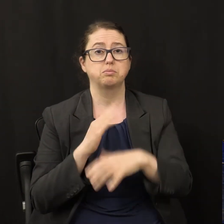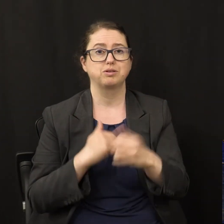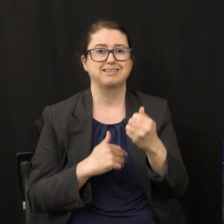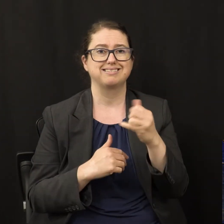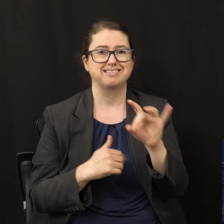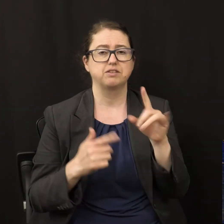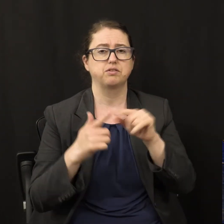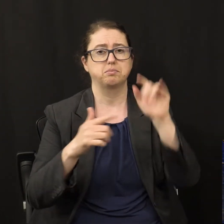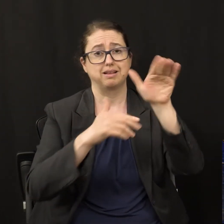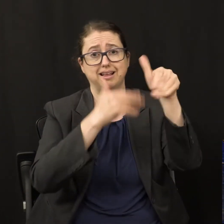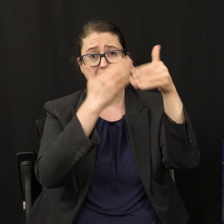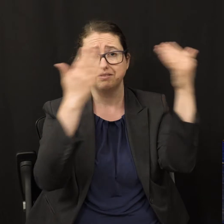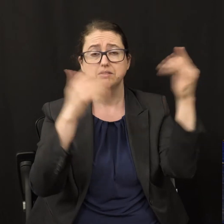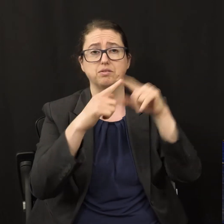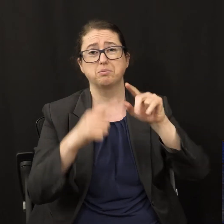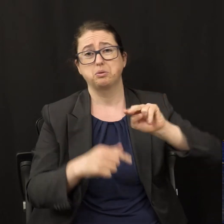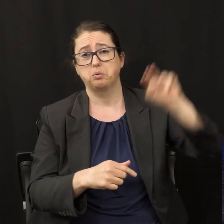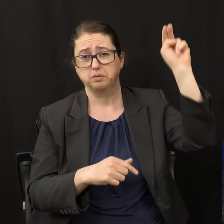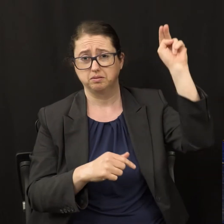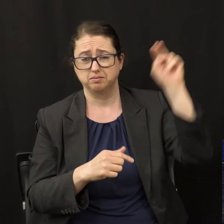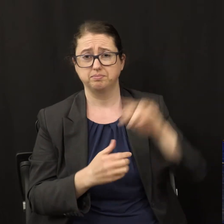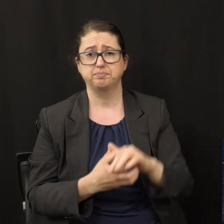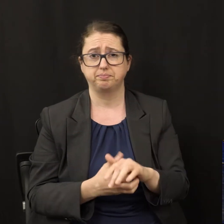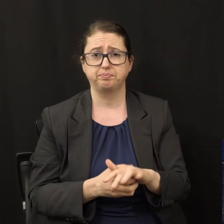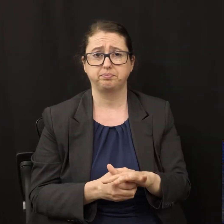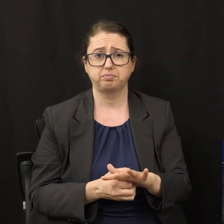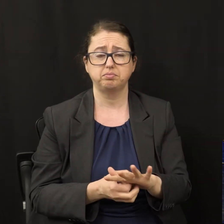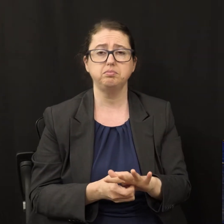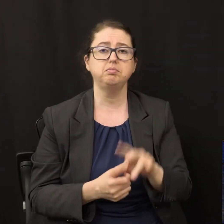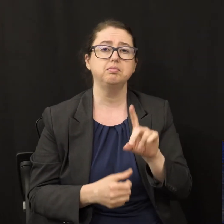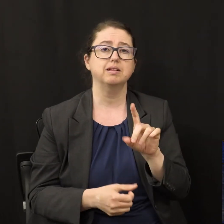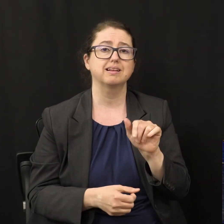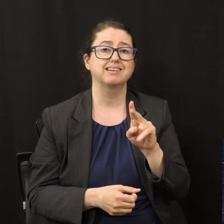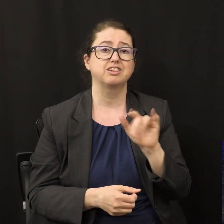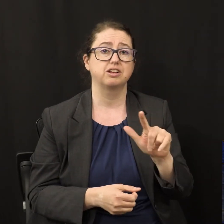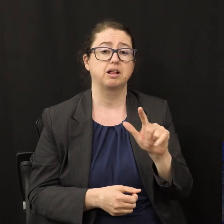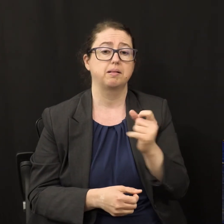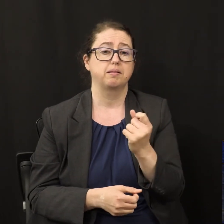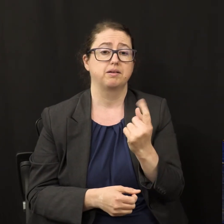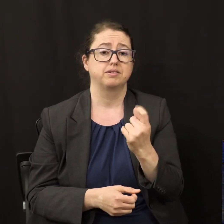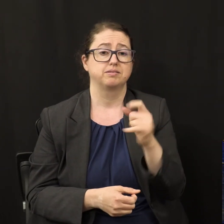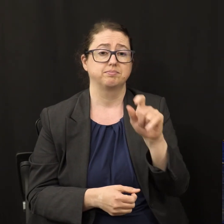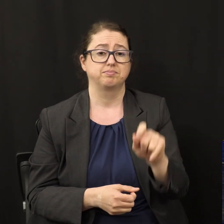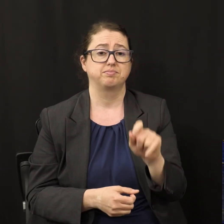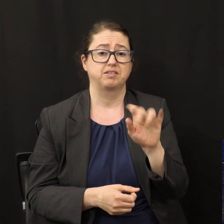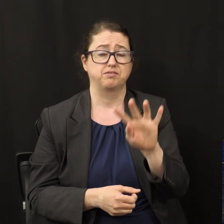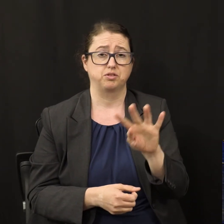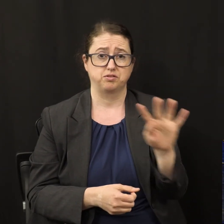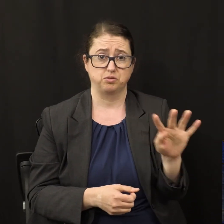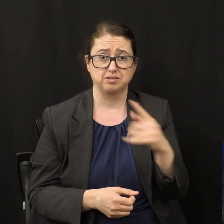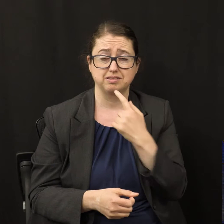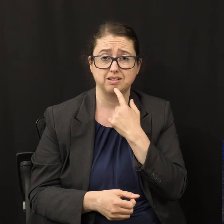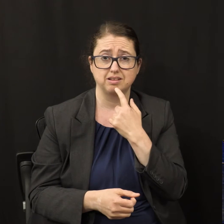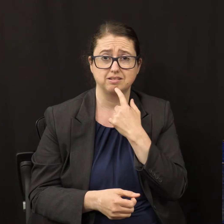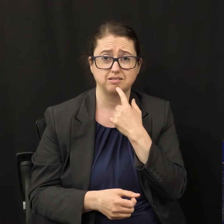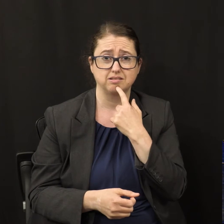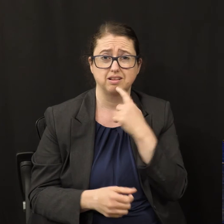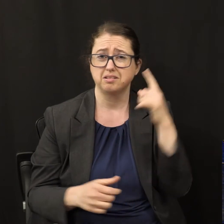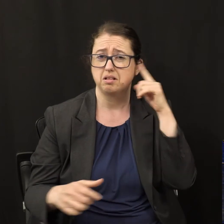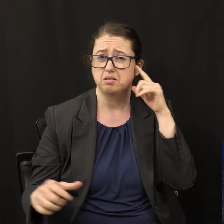heaven. He comes from the north. And Daniel chapter 11, 44 tells us that the loud cry and the sealing